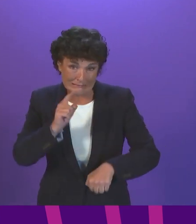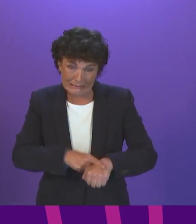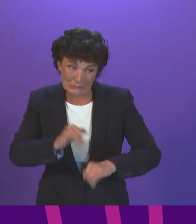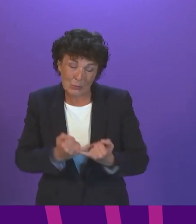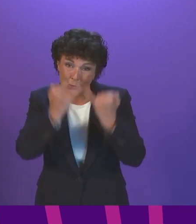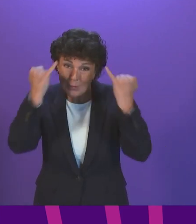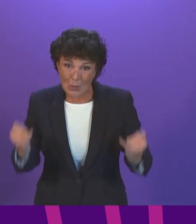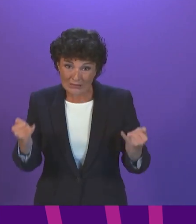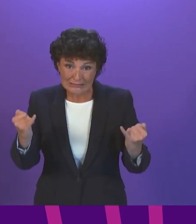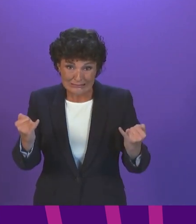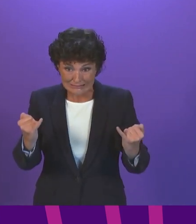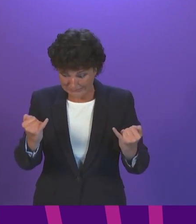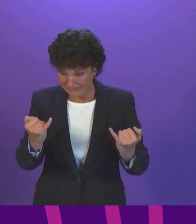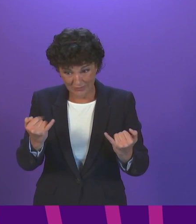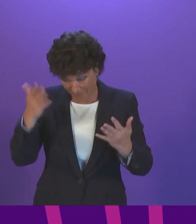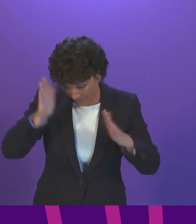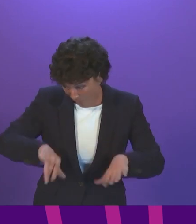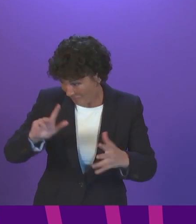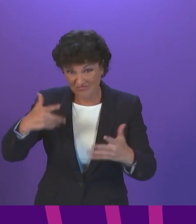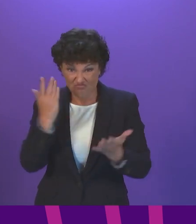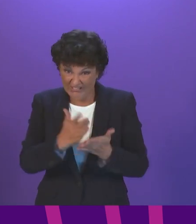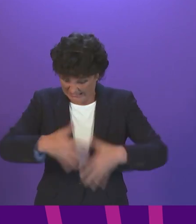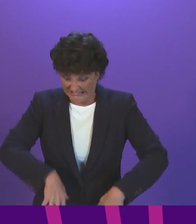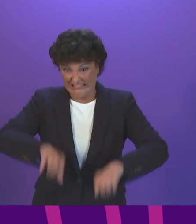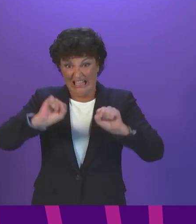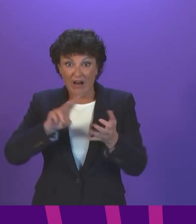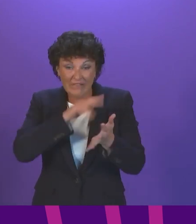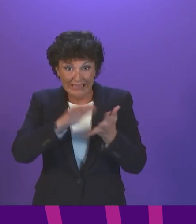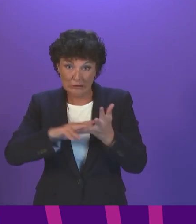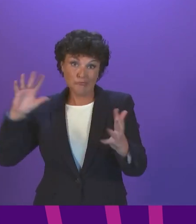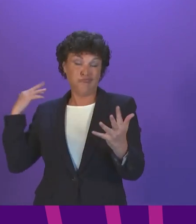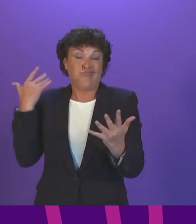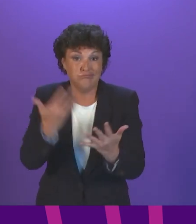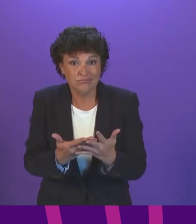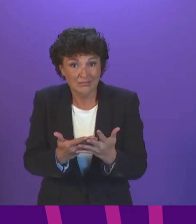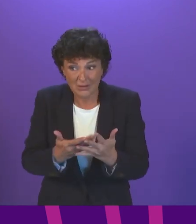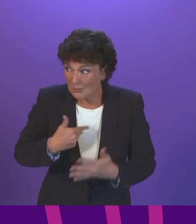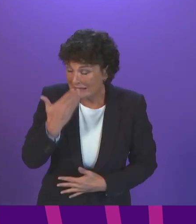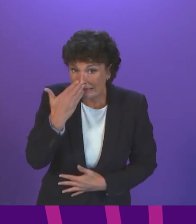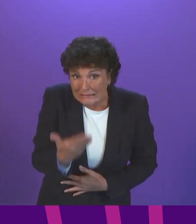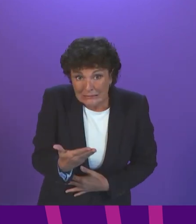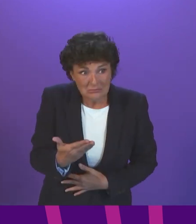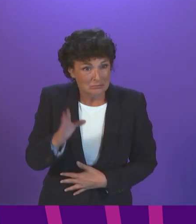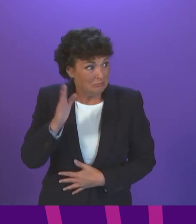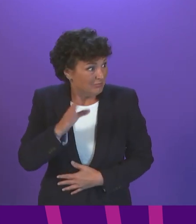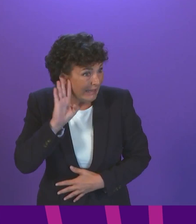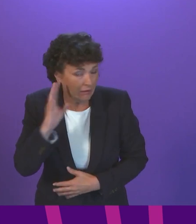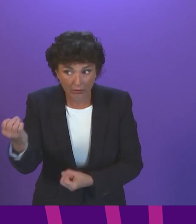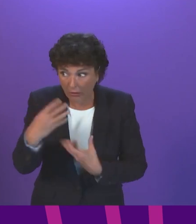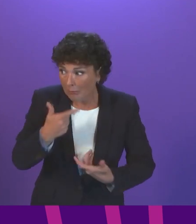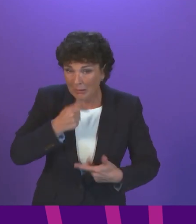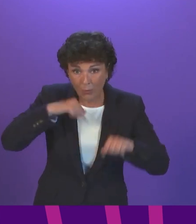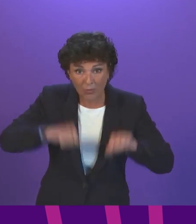levels since current records began. We're consistently hearing of dire waits for people looking to get an